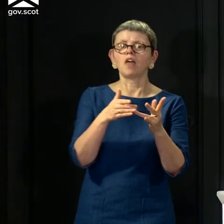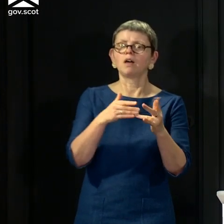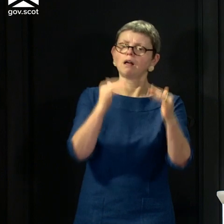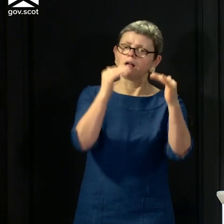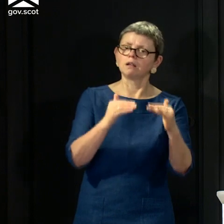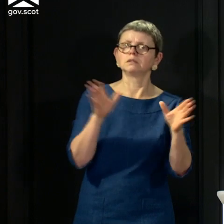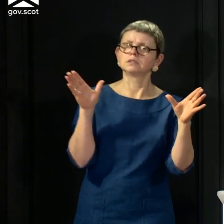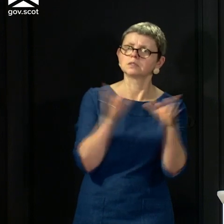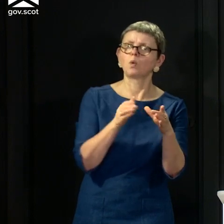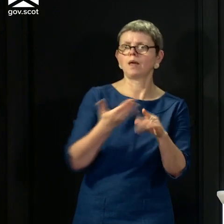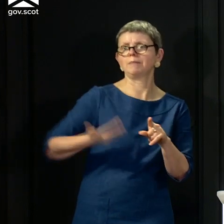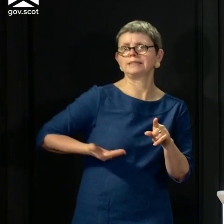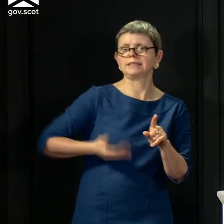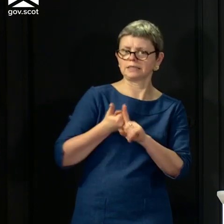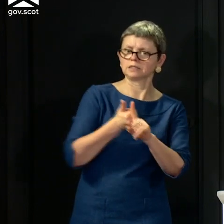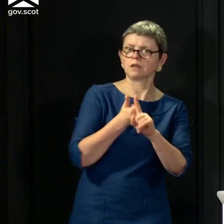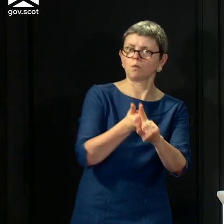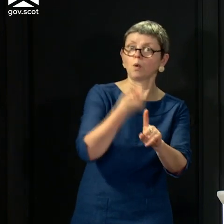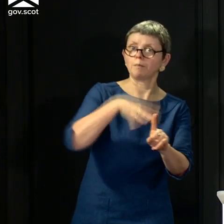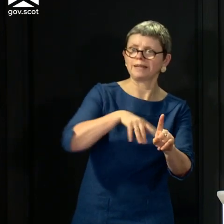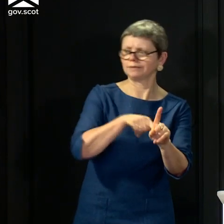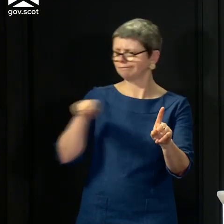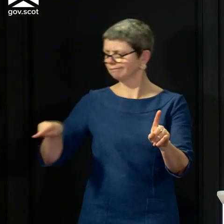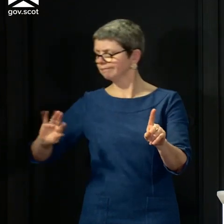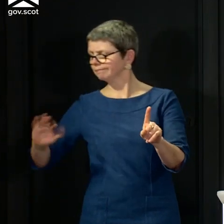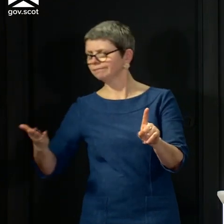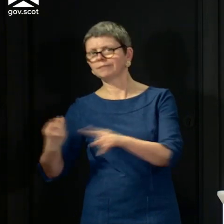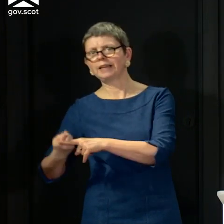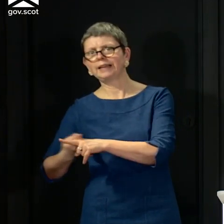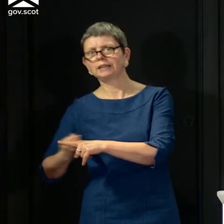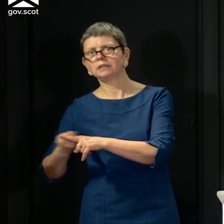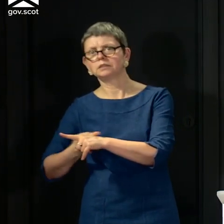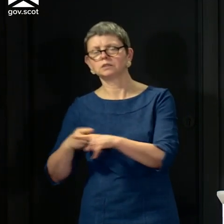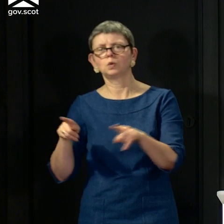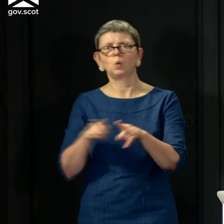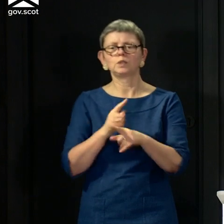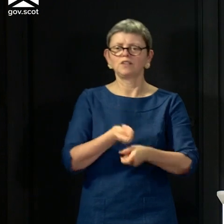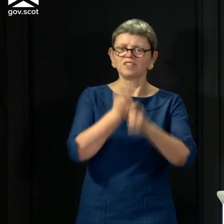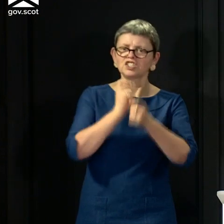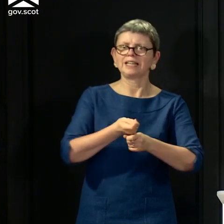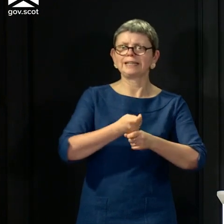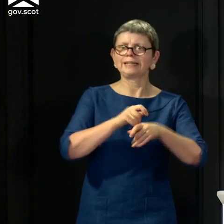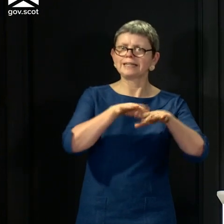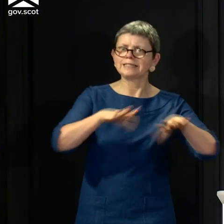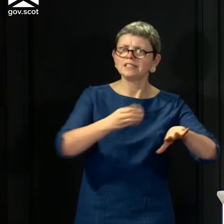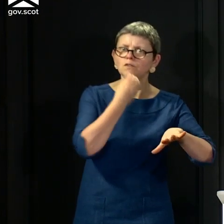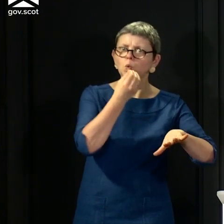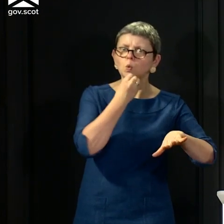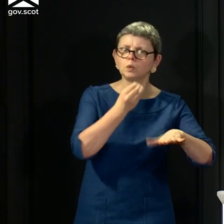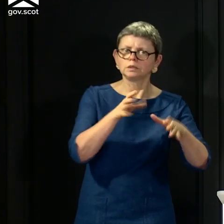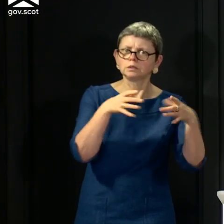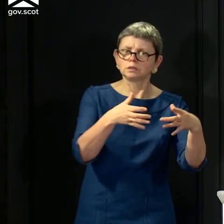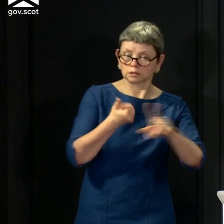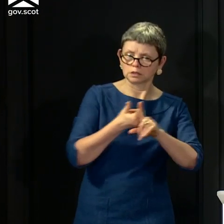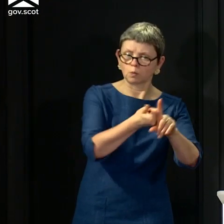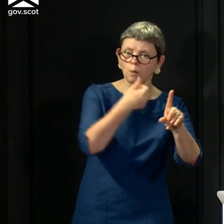it in England. We've given more support to interests in the fishing sector, the seafood sector, and we've